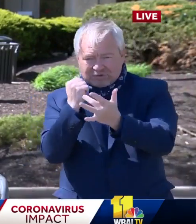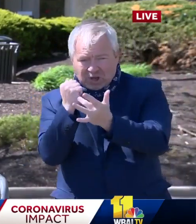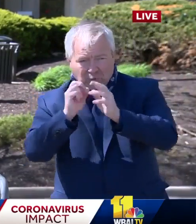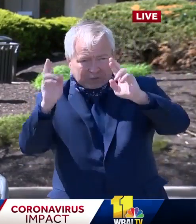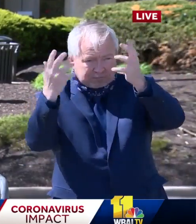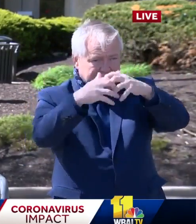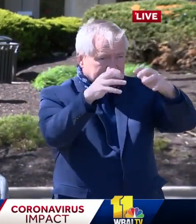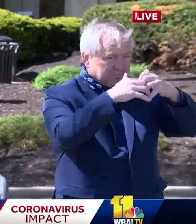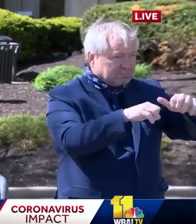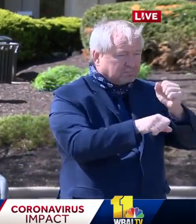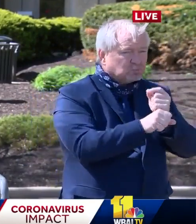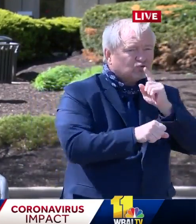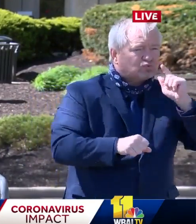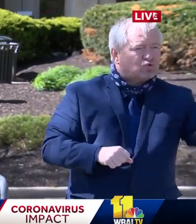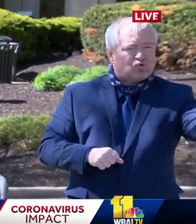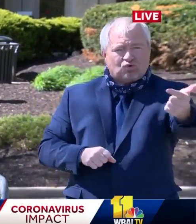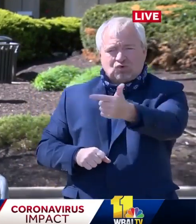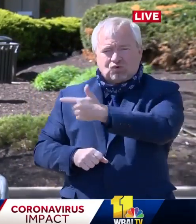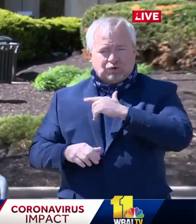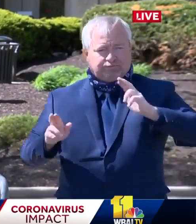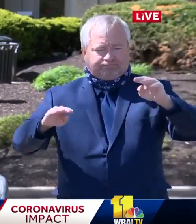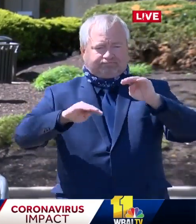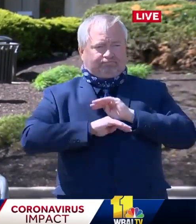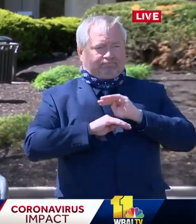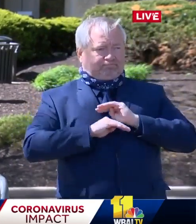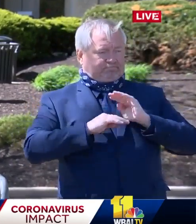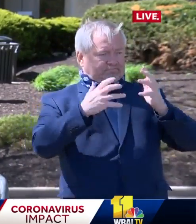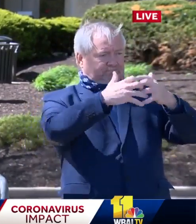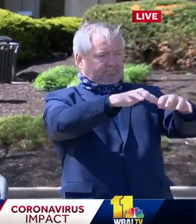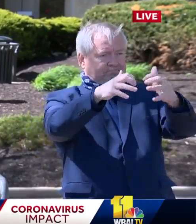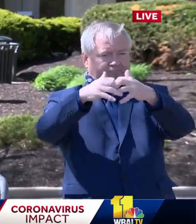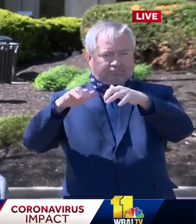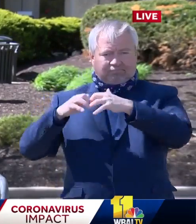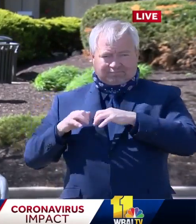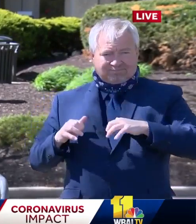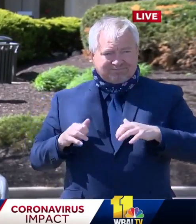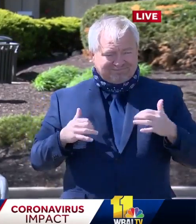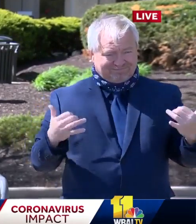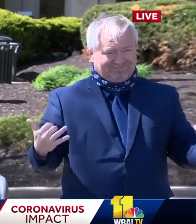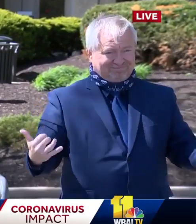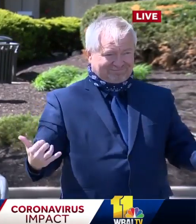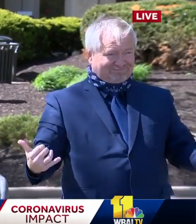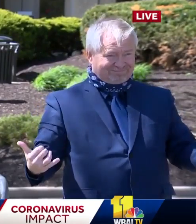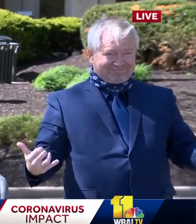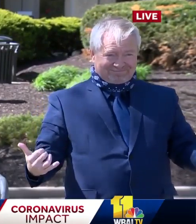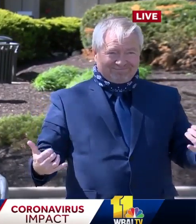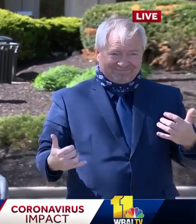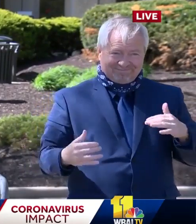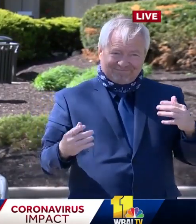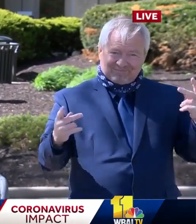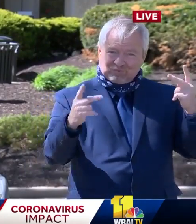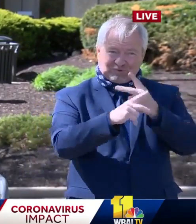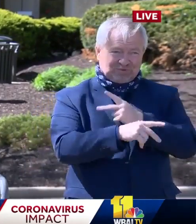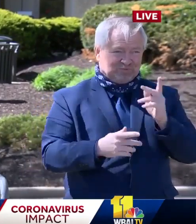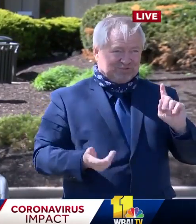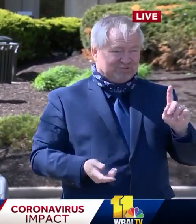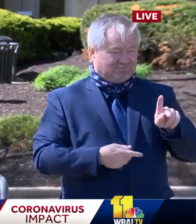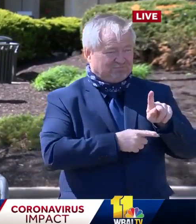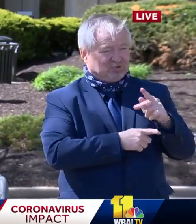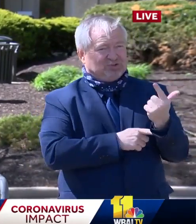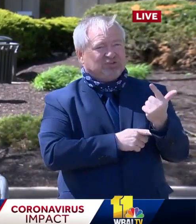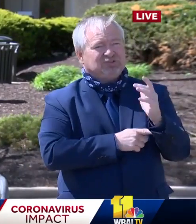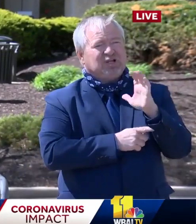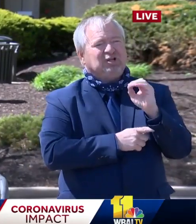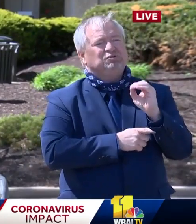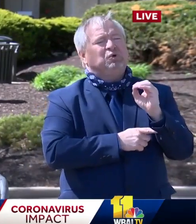the need is greatest. And so while that need today is here, uh, disproportionately in Prince George's County, what we know